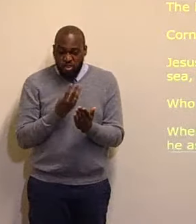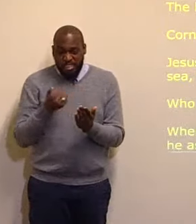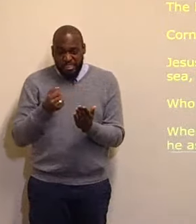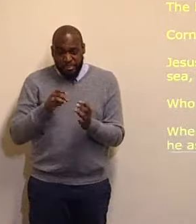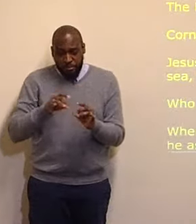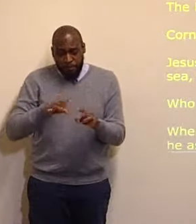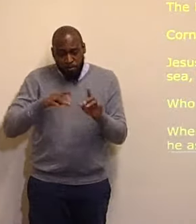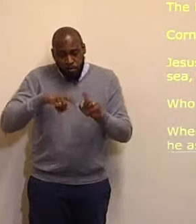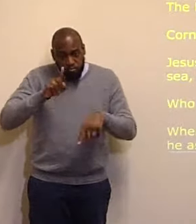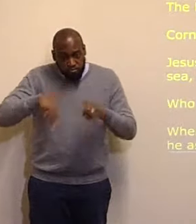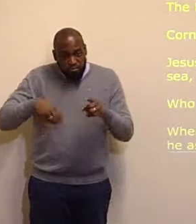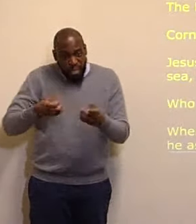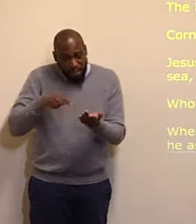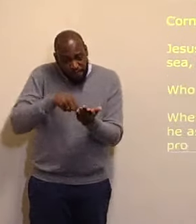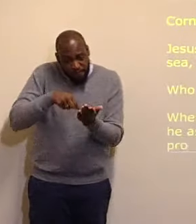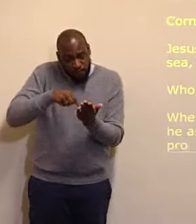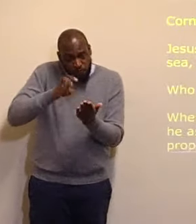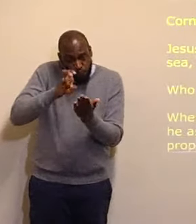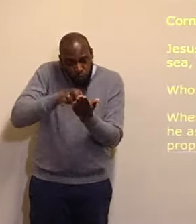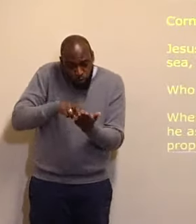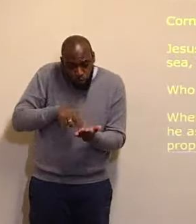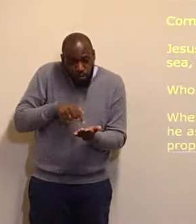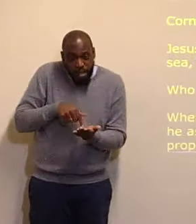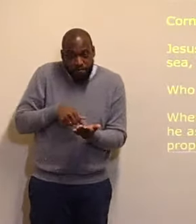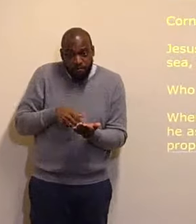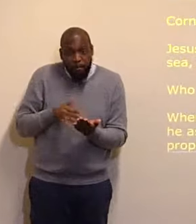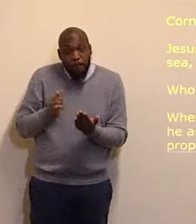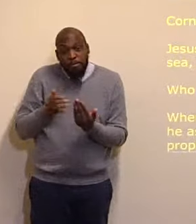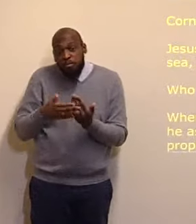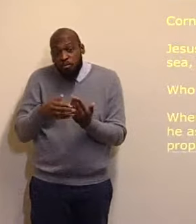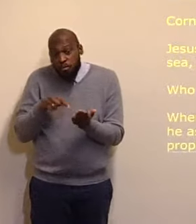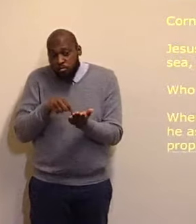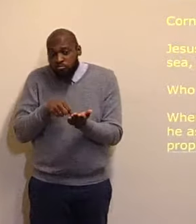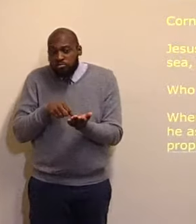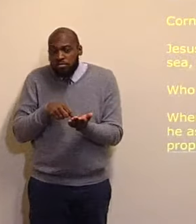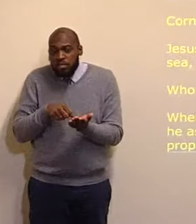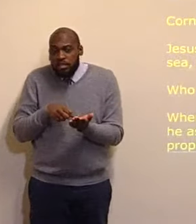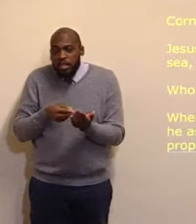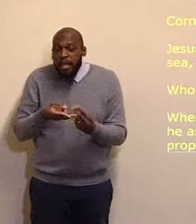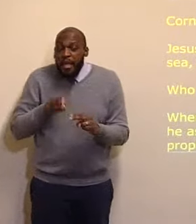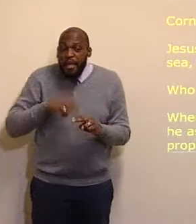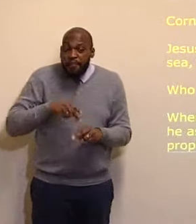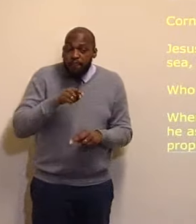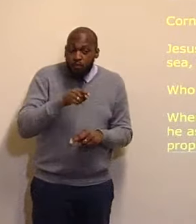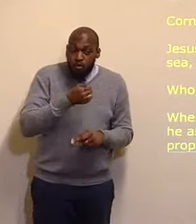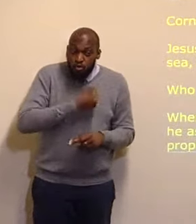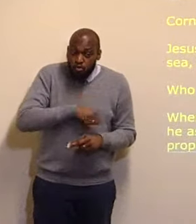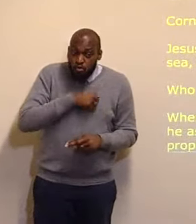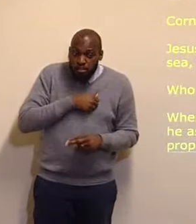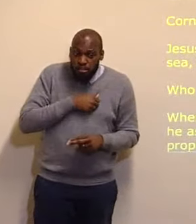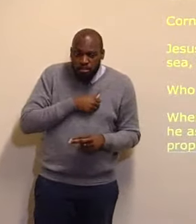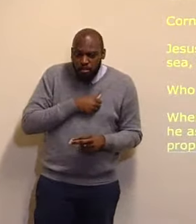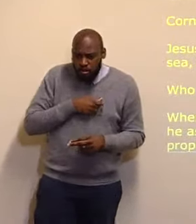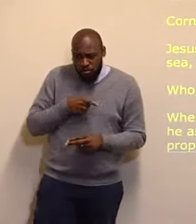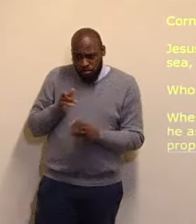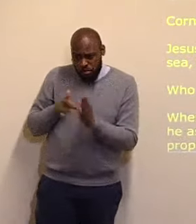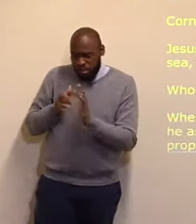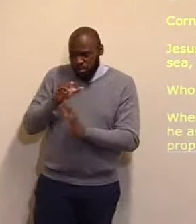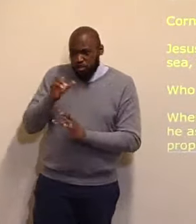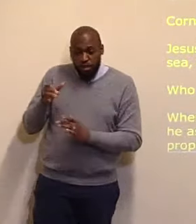my dear friends, why am I telling the beast? If you are a Christian, may I say to you, you have a great Savior. This is not just a slogan,